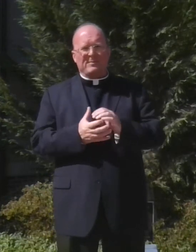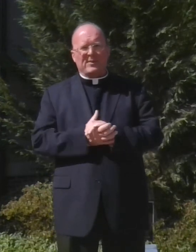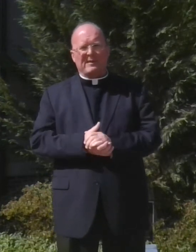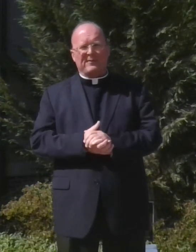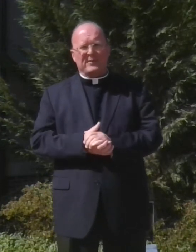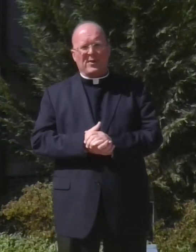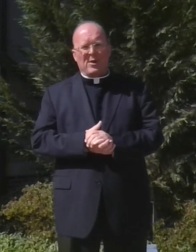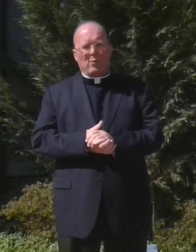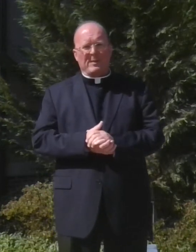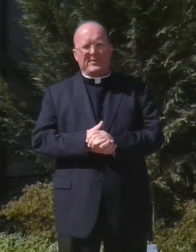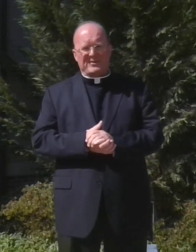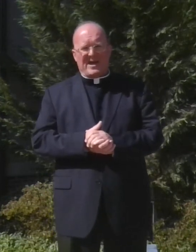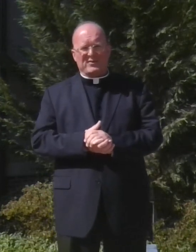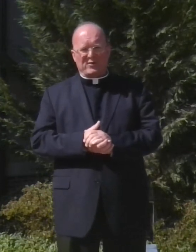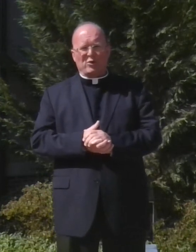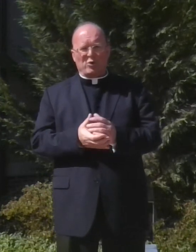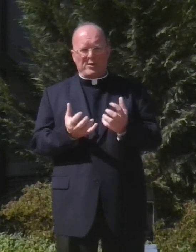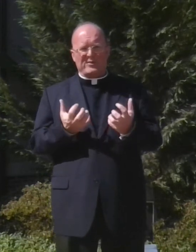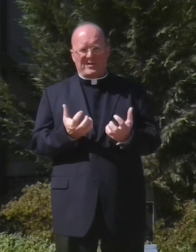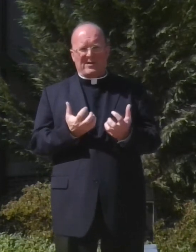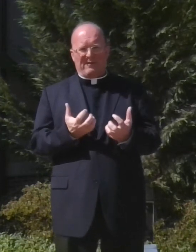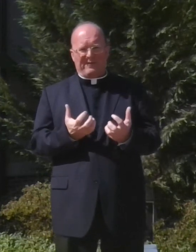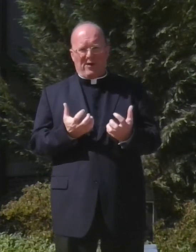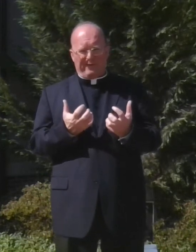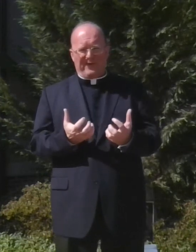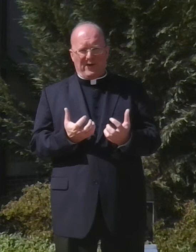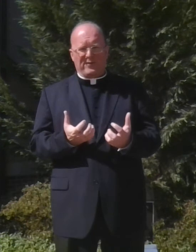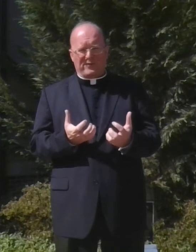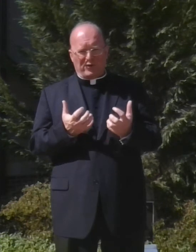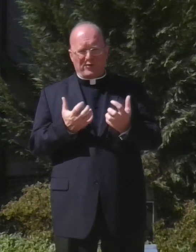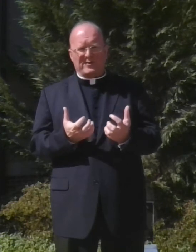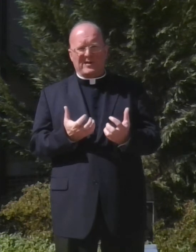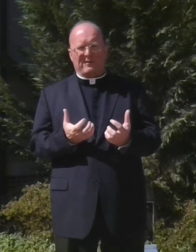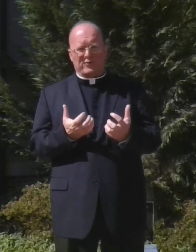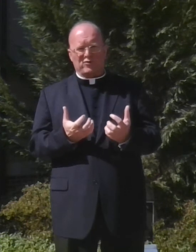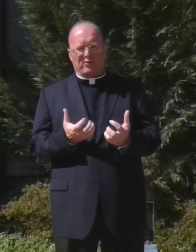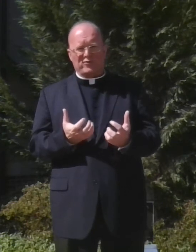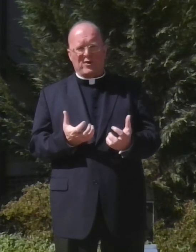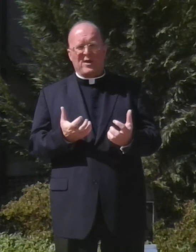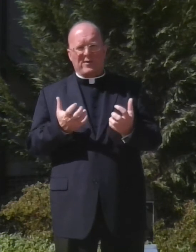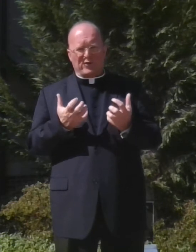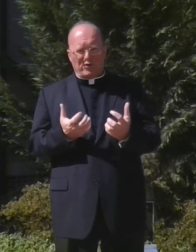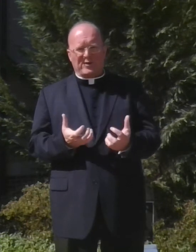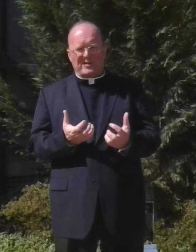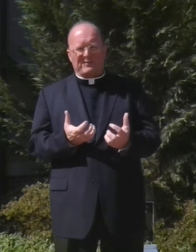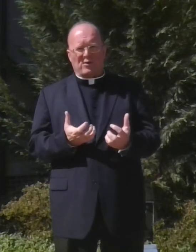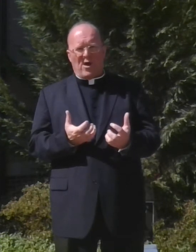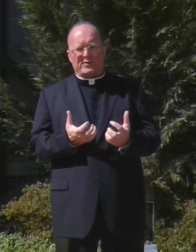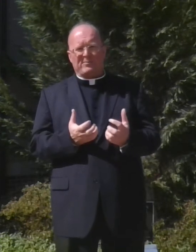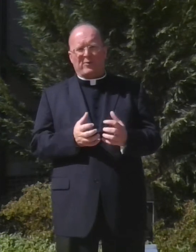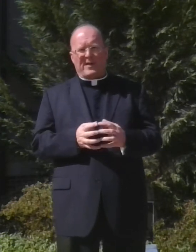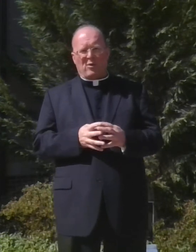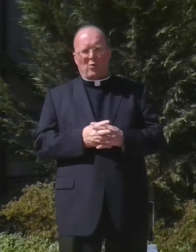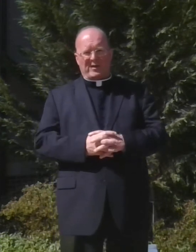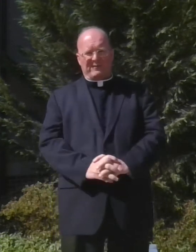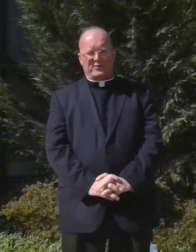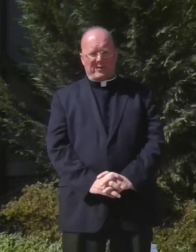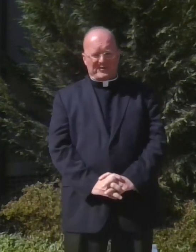we believe that we possess the unity of our faith, the unity of the church, the unity of the gospel that our Lord gives to us.